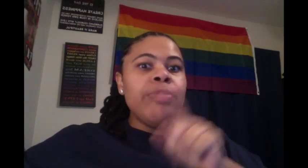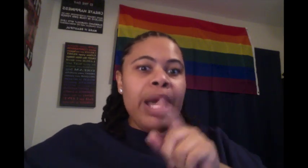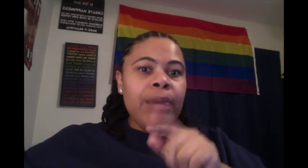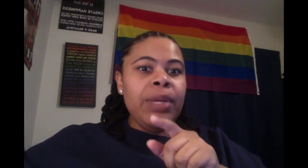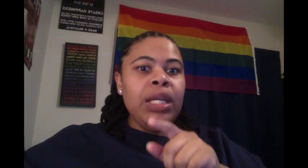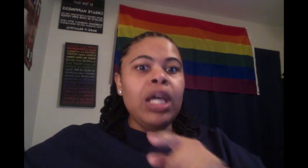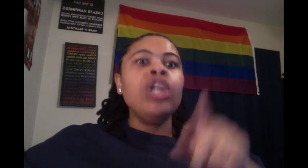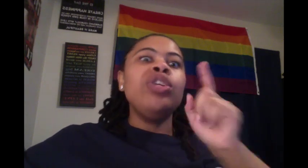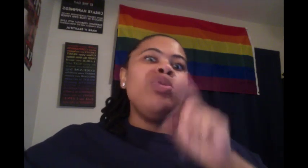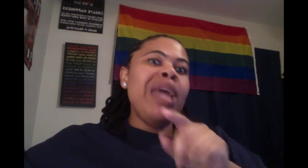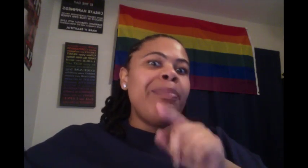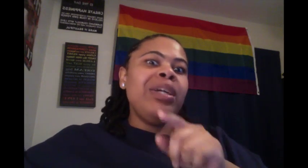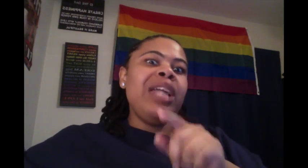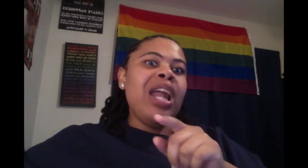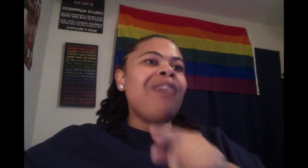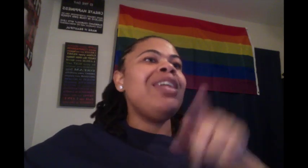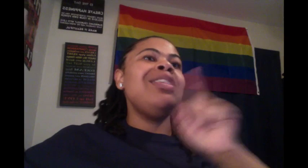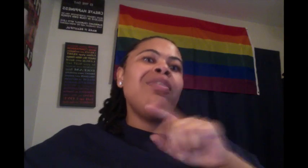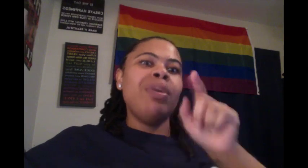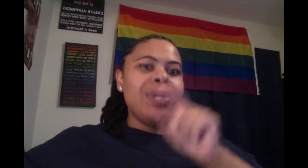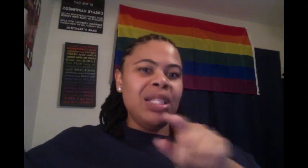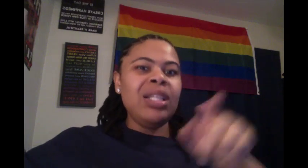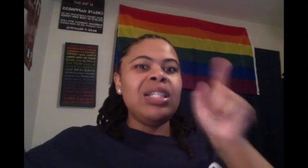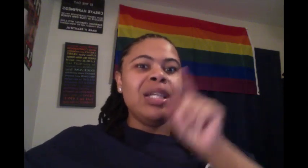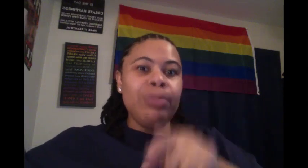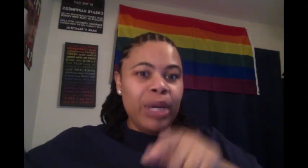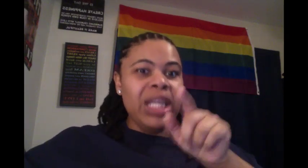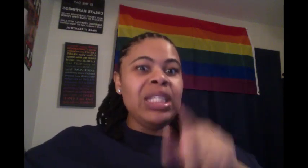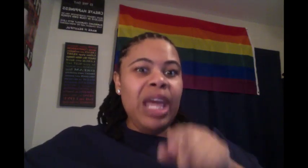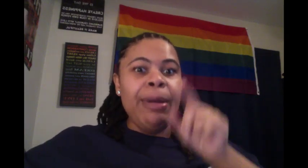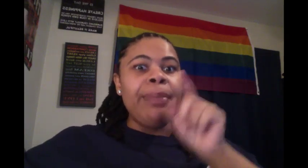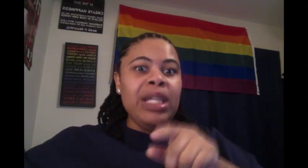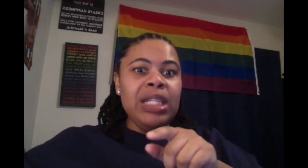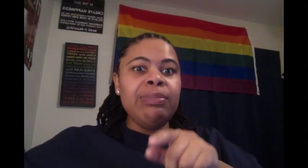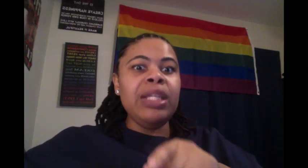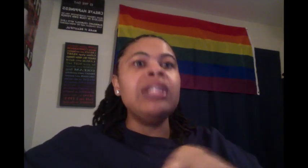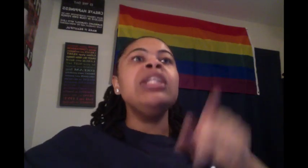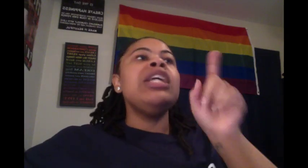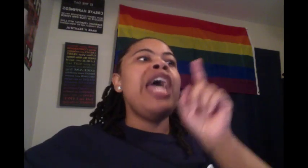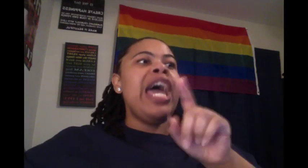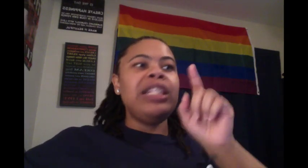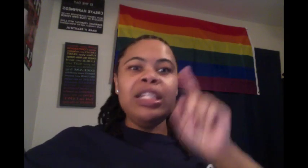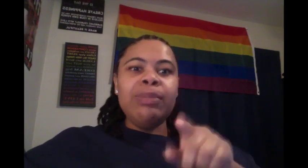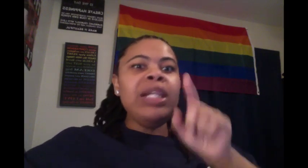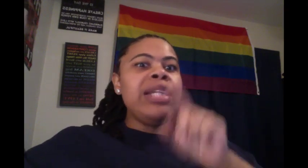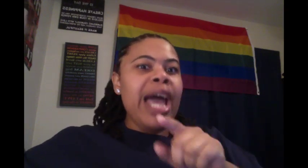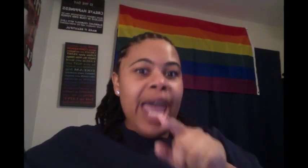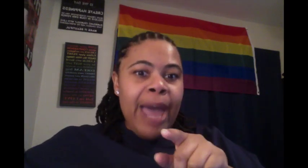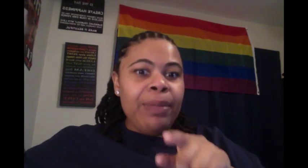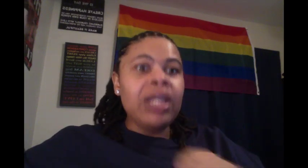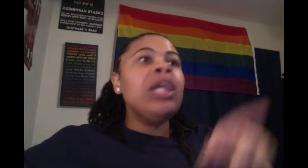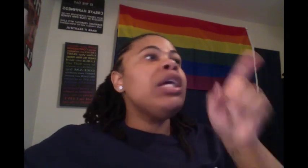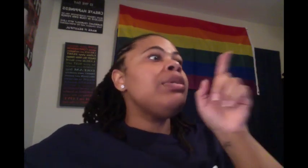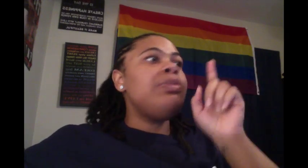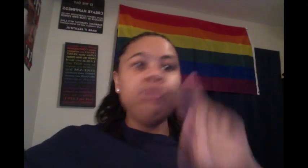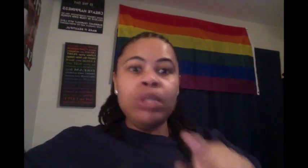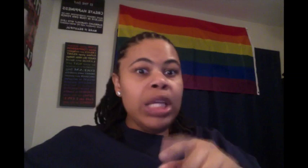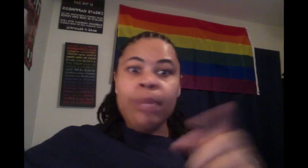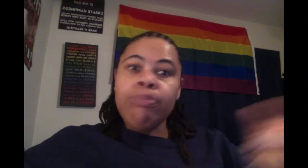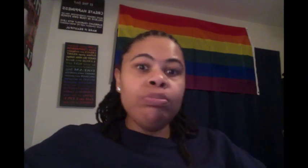back up in there. You kept putting that off. It took for Priscilla to bring his name up in this meeting and had this meeting not happen, he,